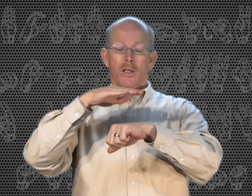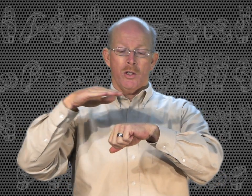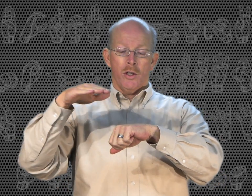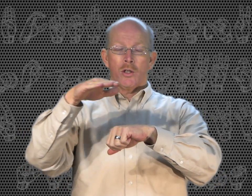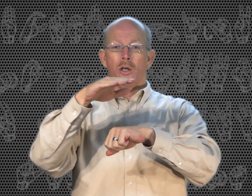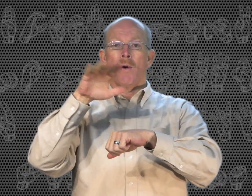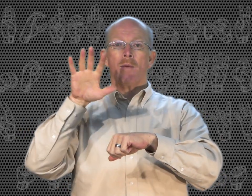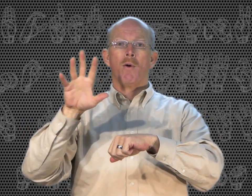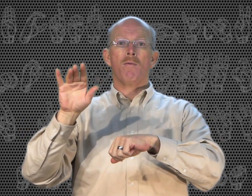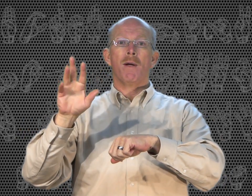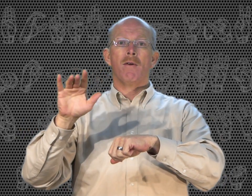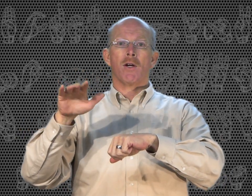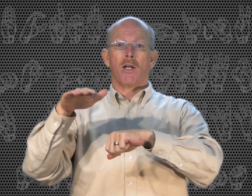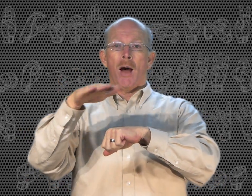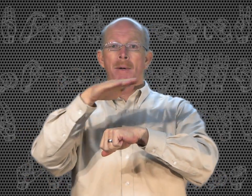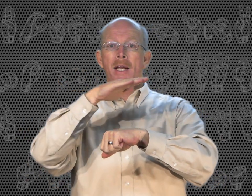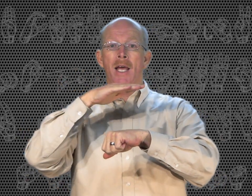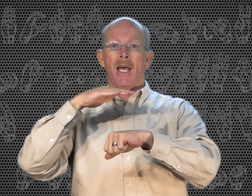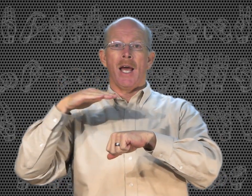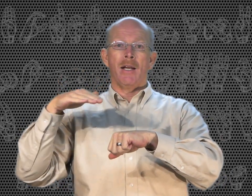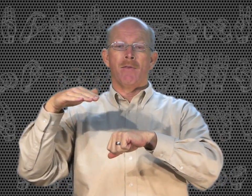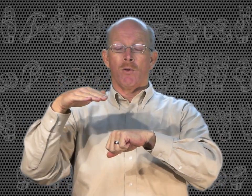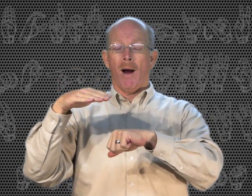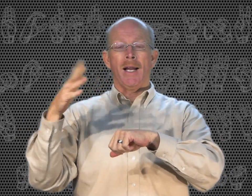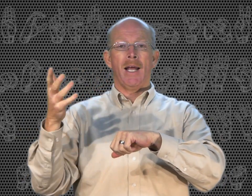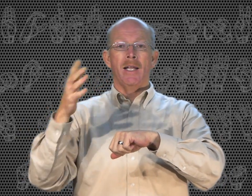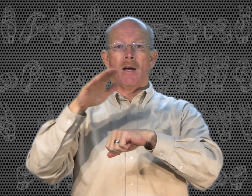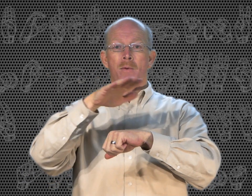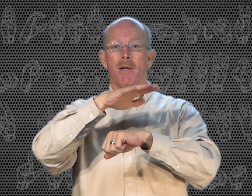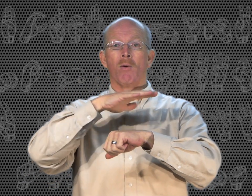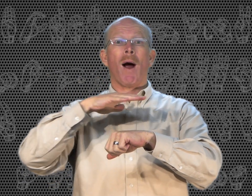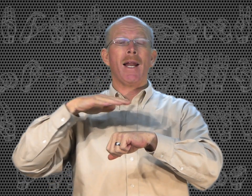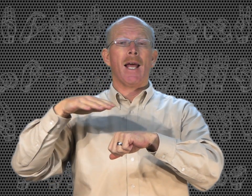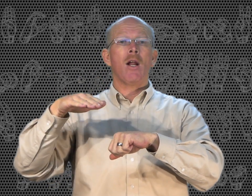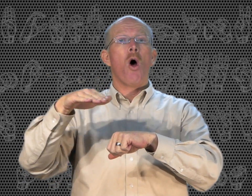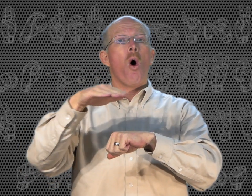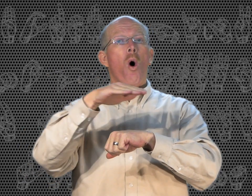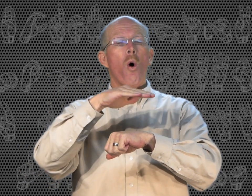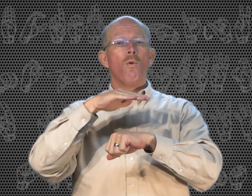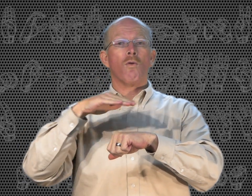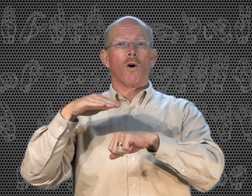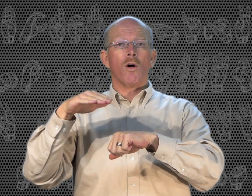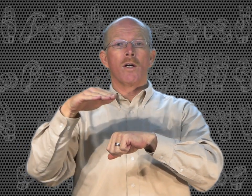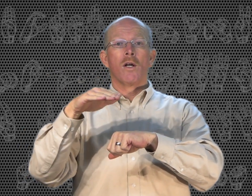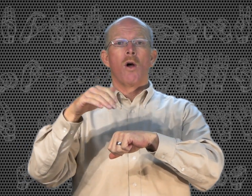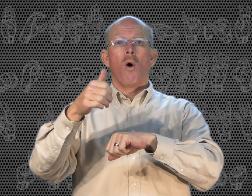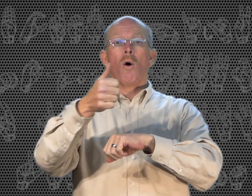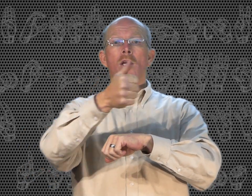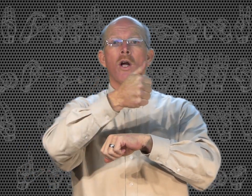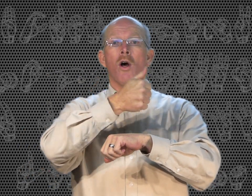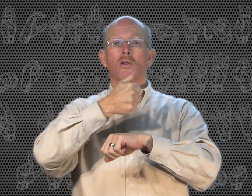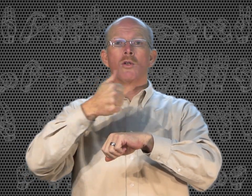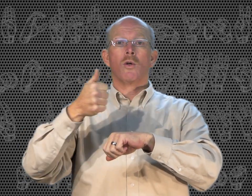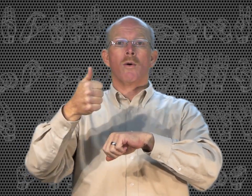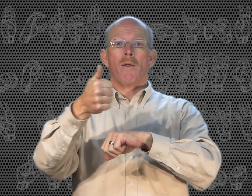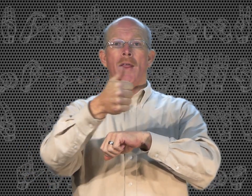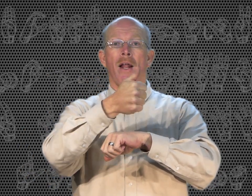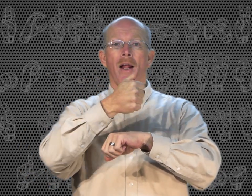you're showing the movement of your dominant hand. If you're right-handed, that would be your right hand. Over. Or you can also do it with an